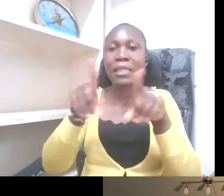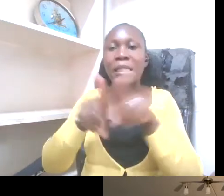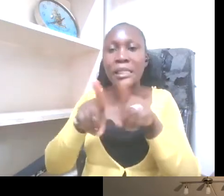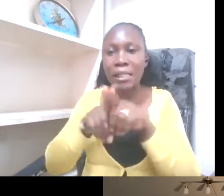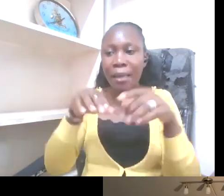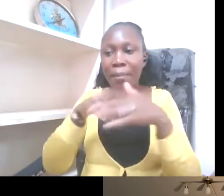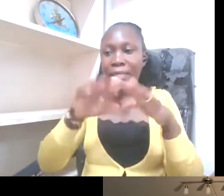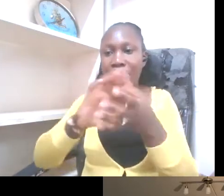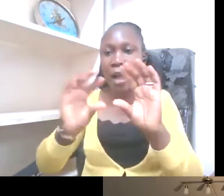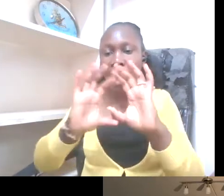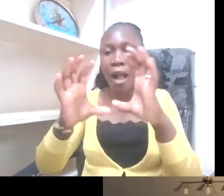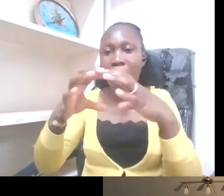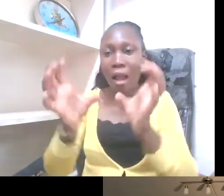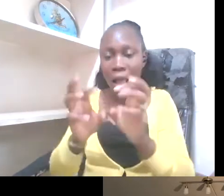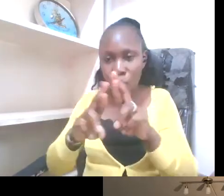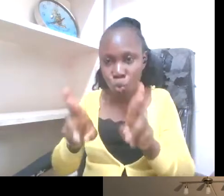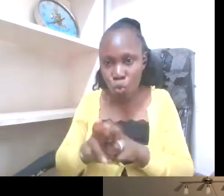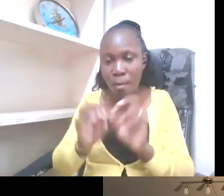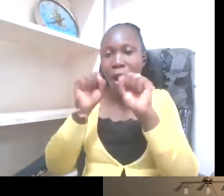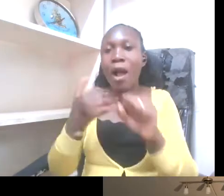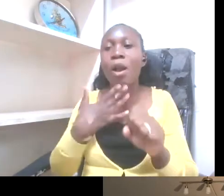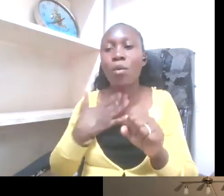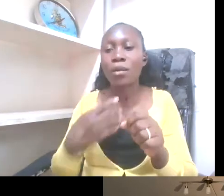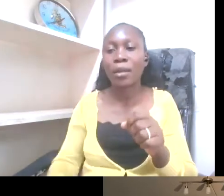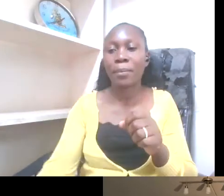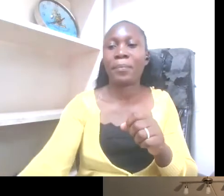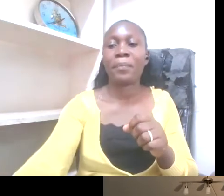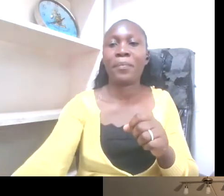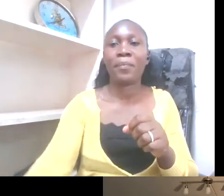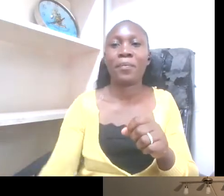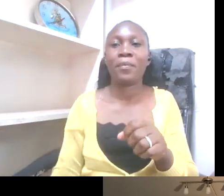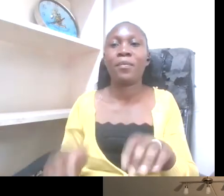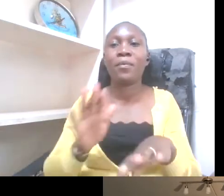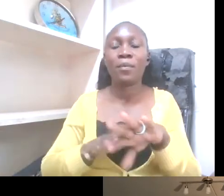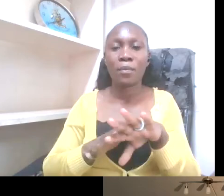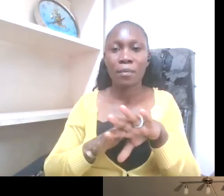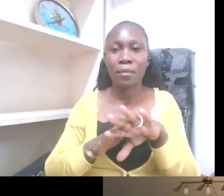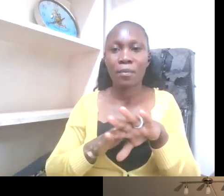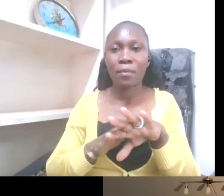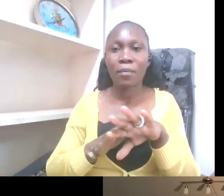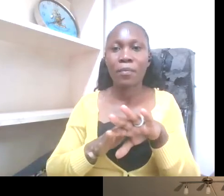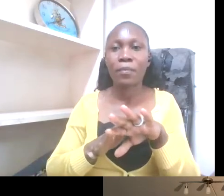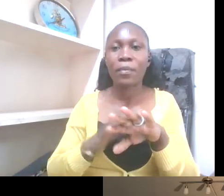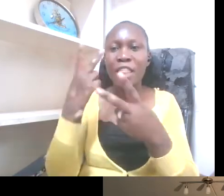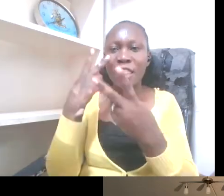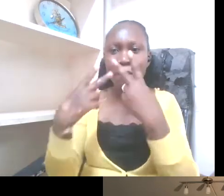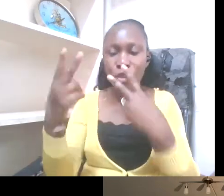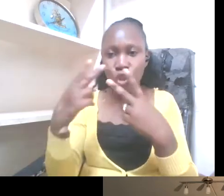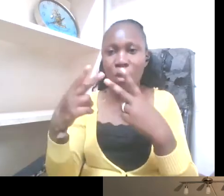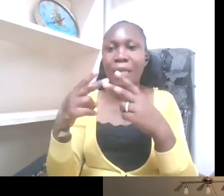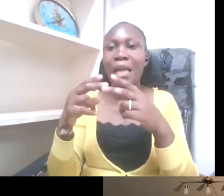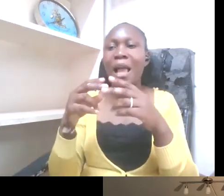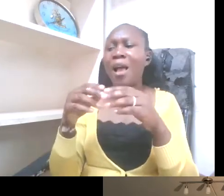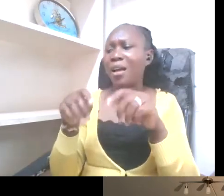they will mostly prefer to sit at the front because of, you know, just the visual distractions to